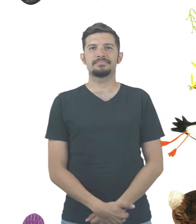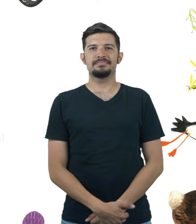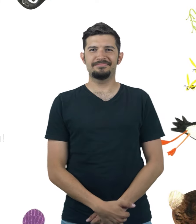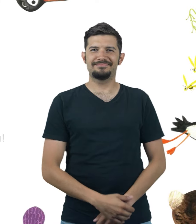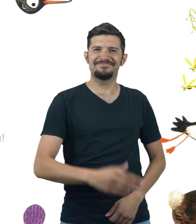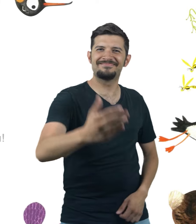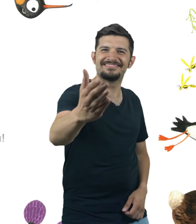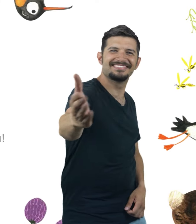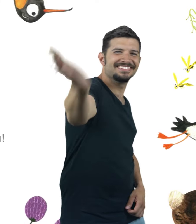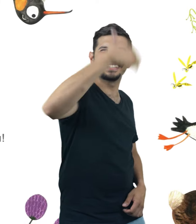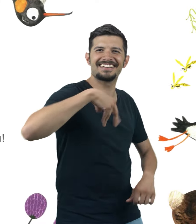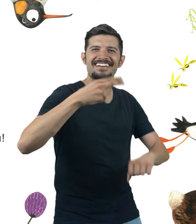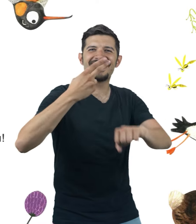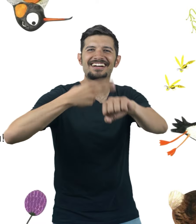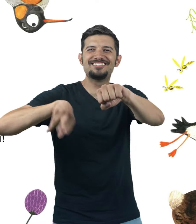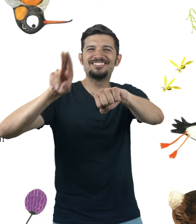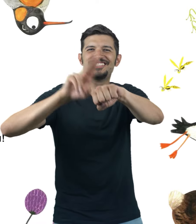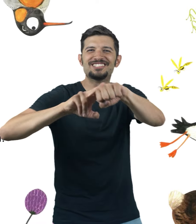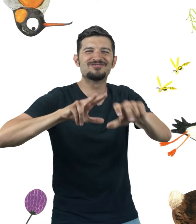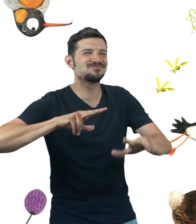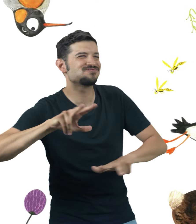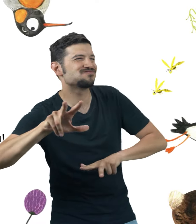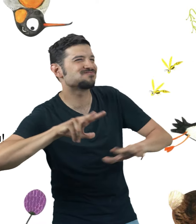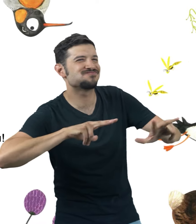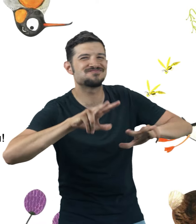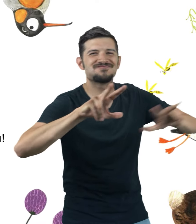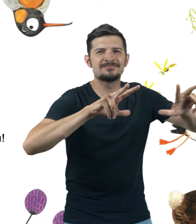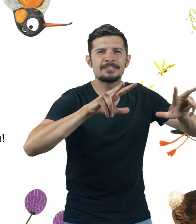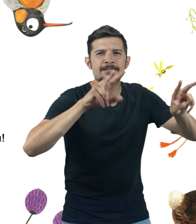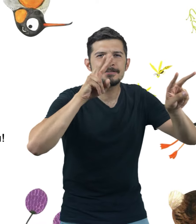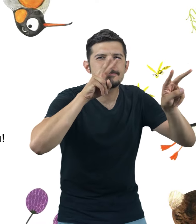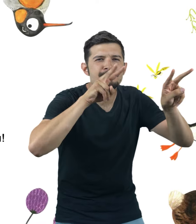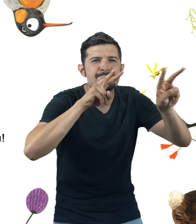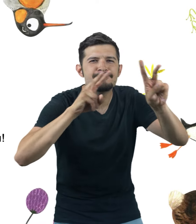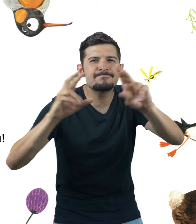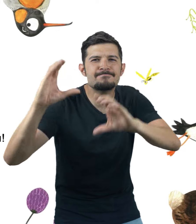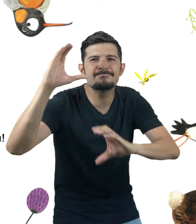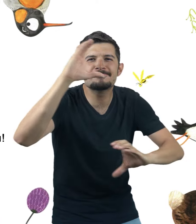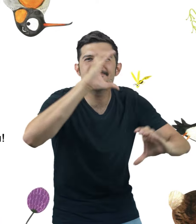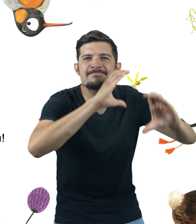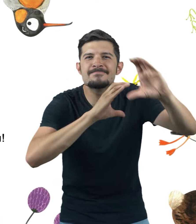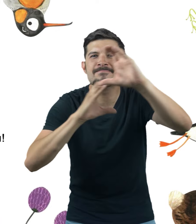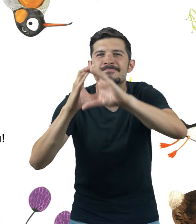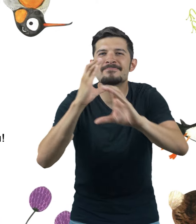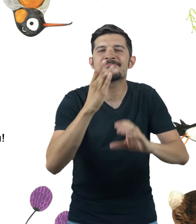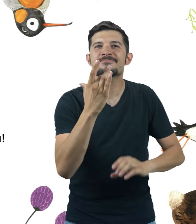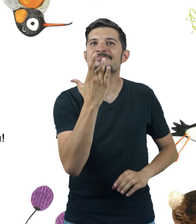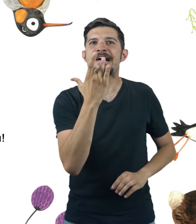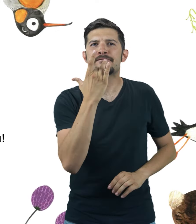Come along on nature hikes to search for favorite look-a-likes.